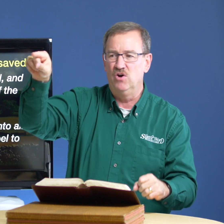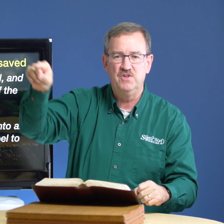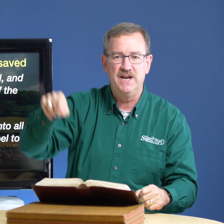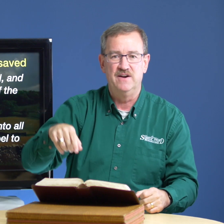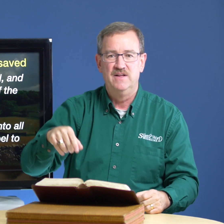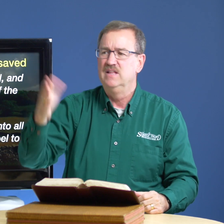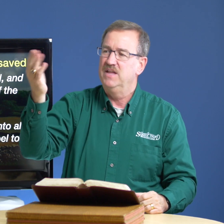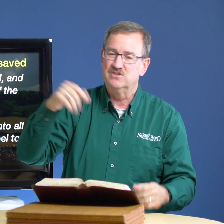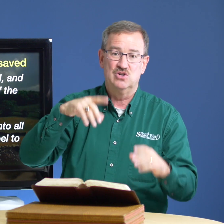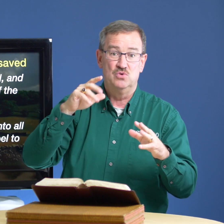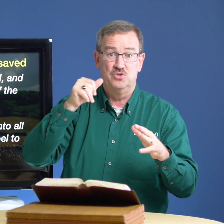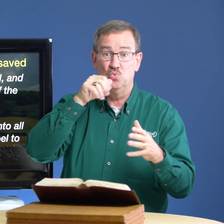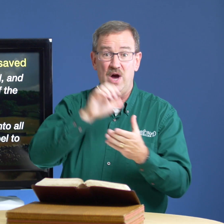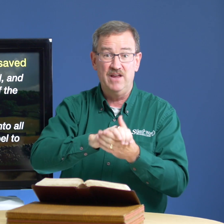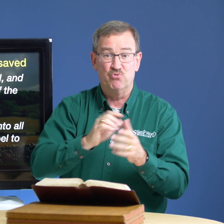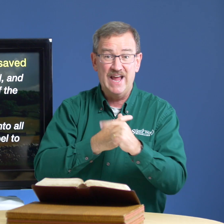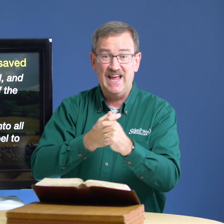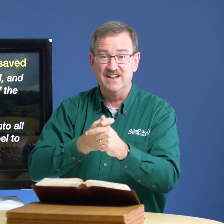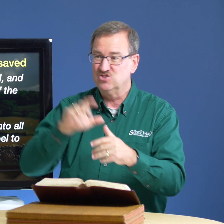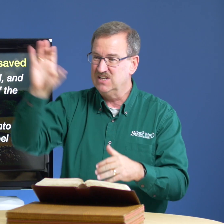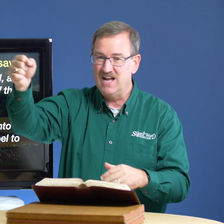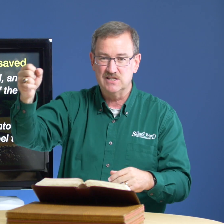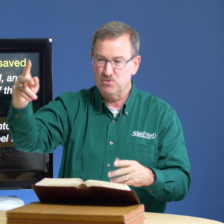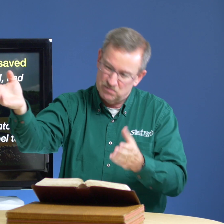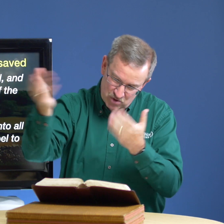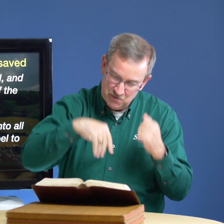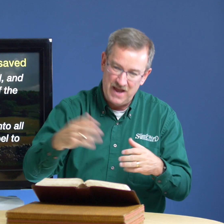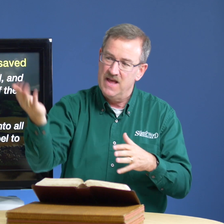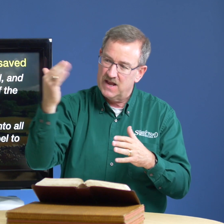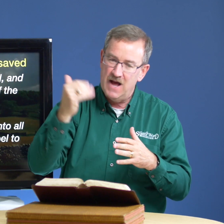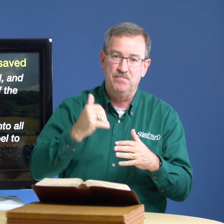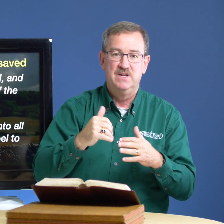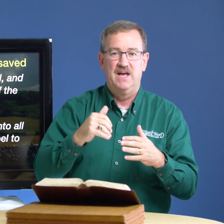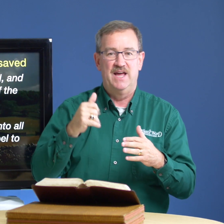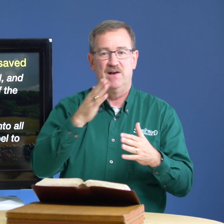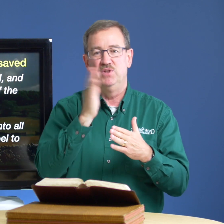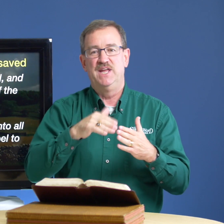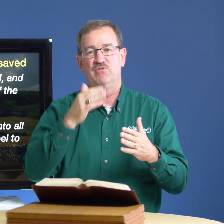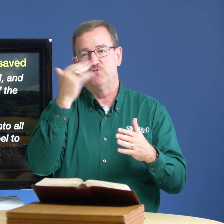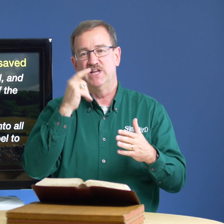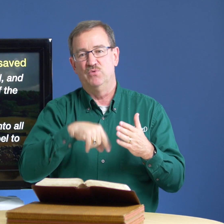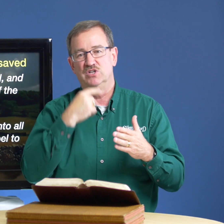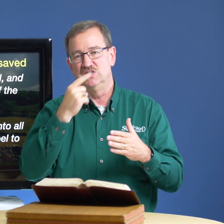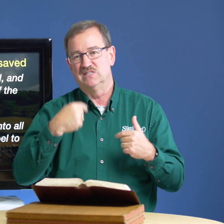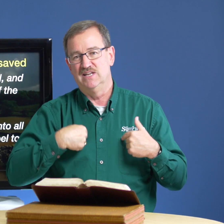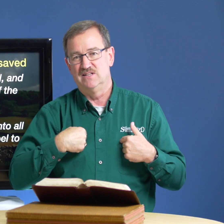over there and so the wife ran she got this person brought them back come and i will never forget what she said